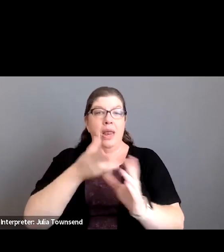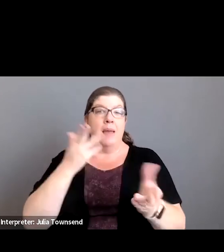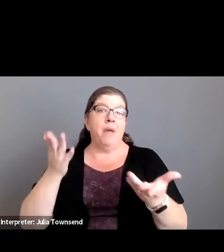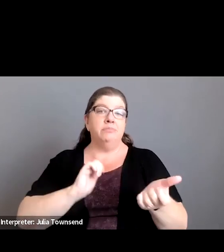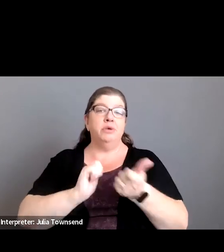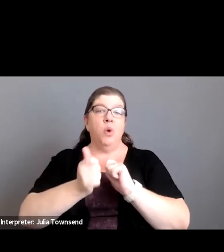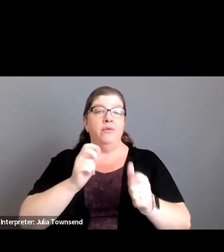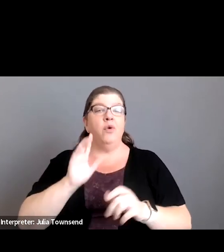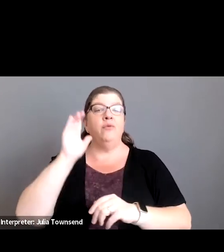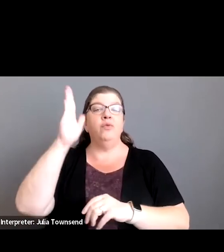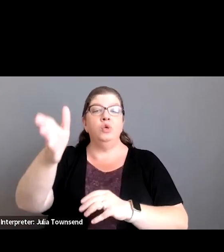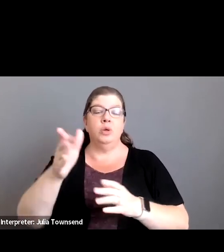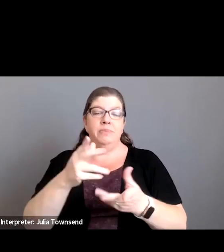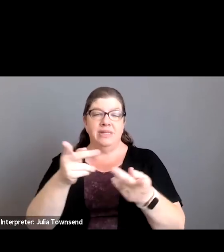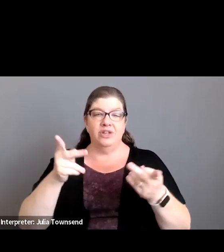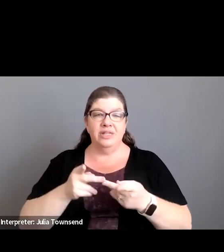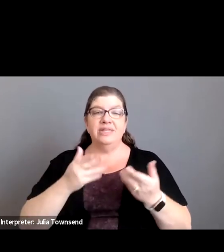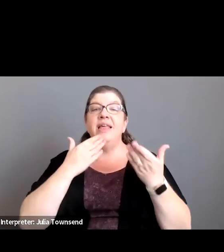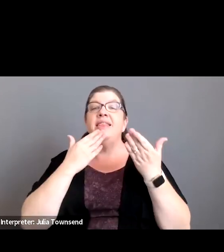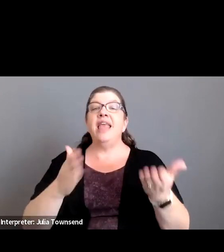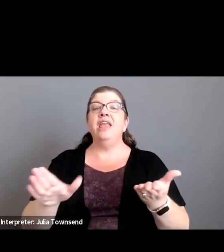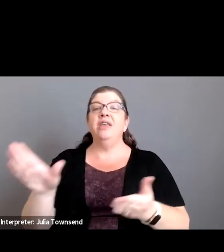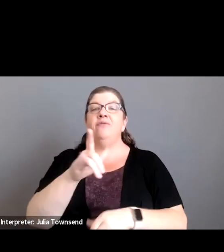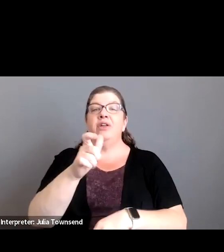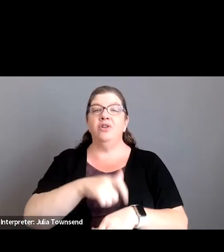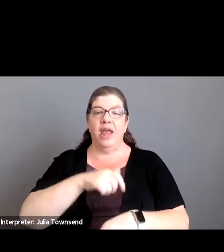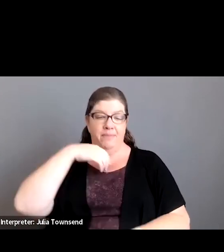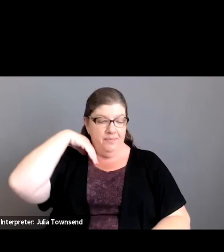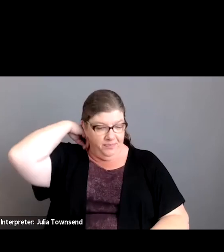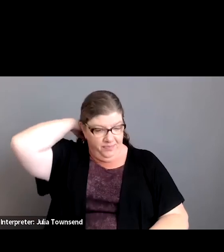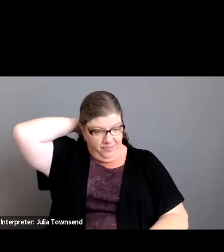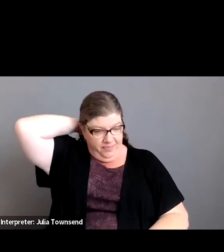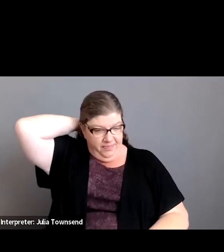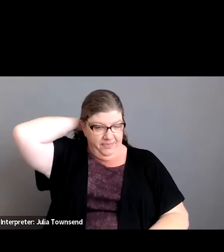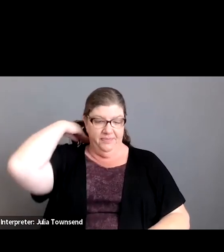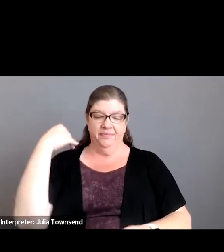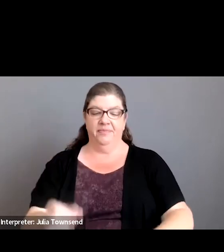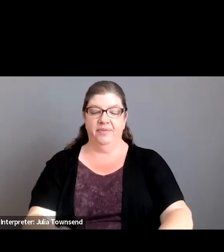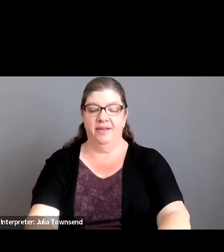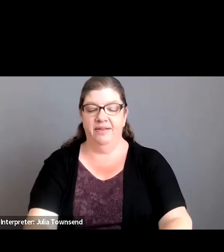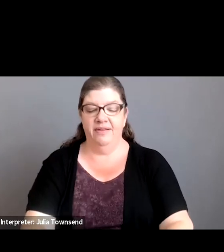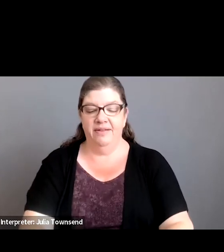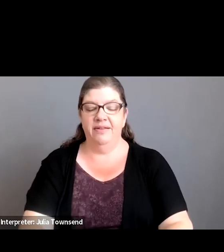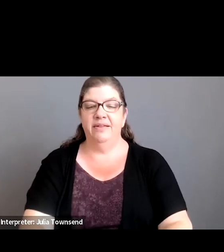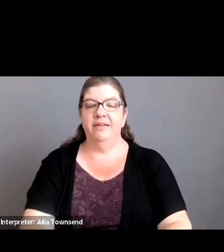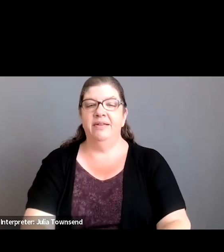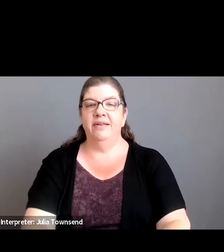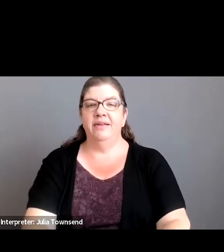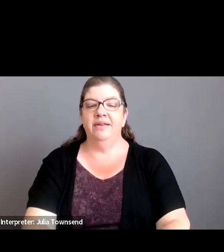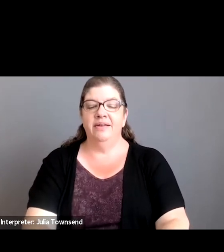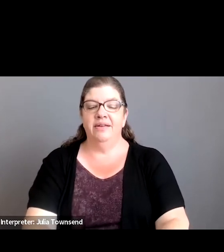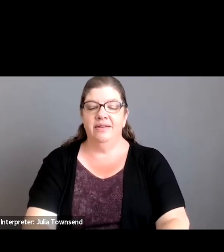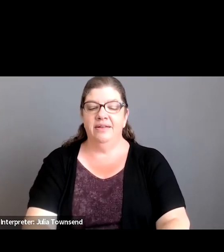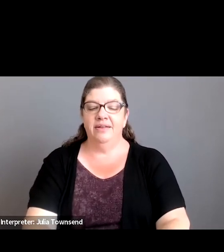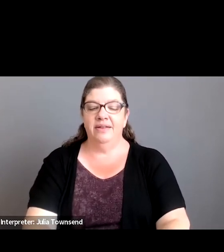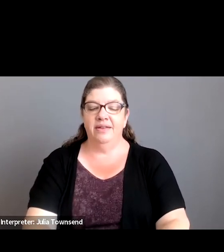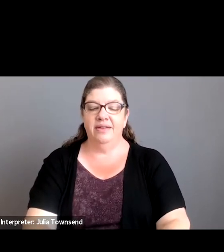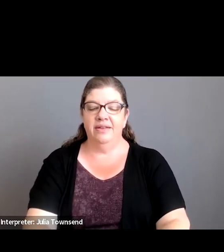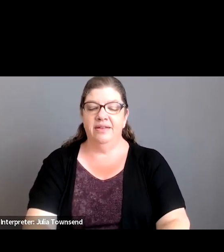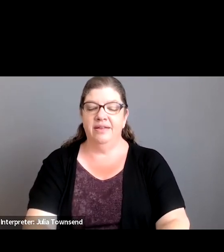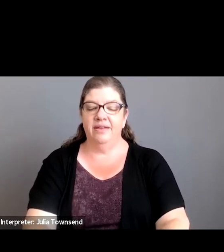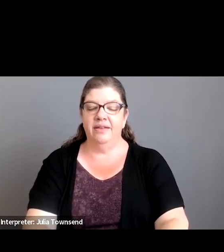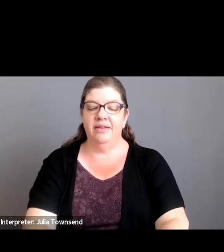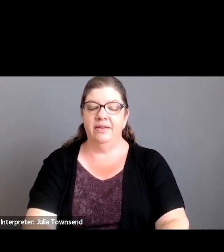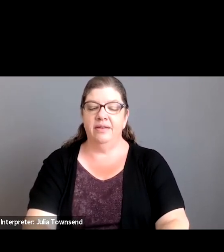you for your time so as you can